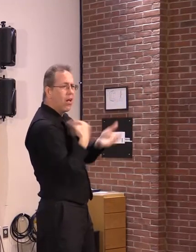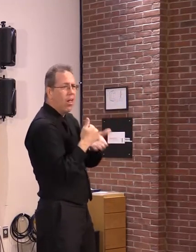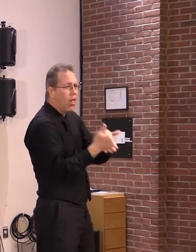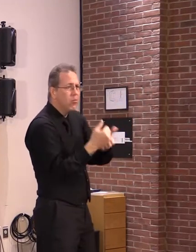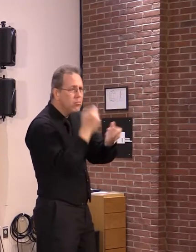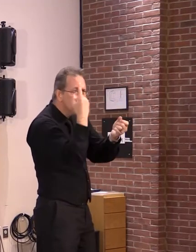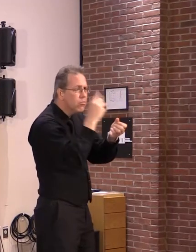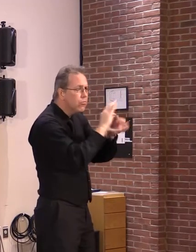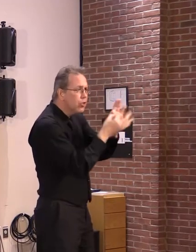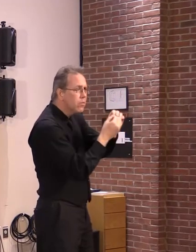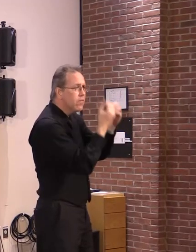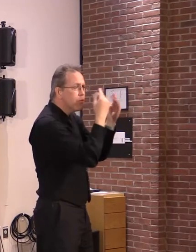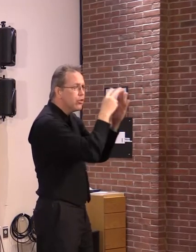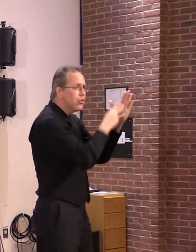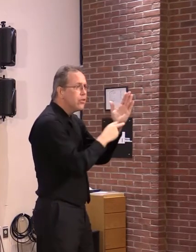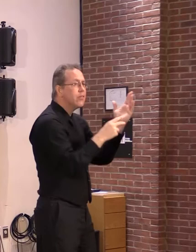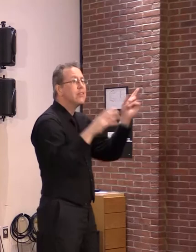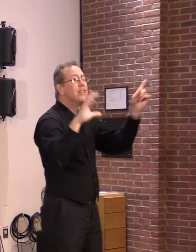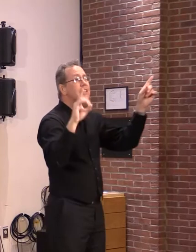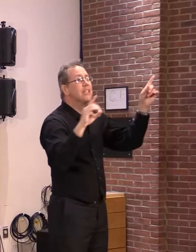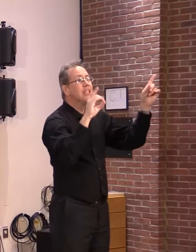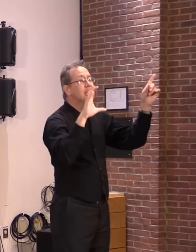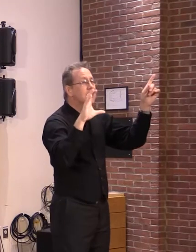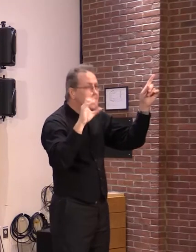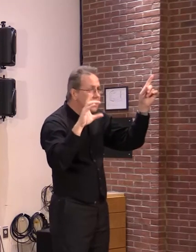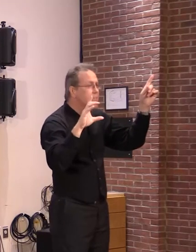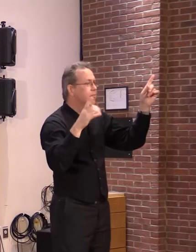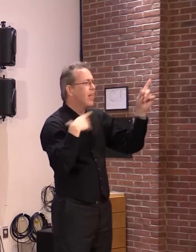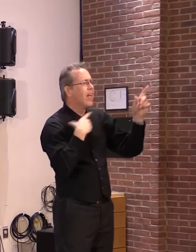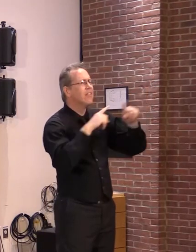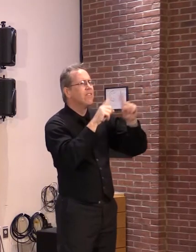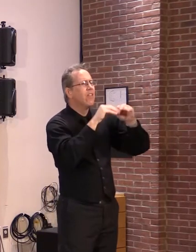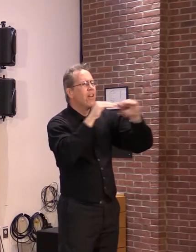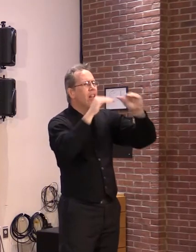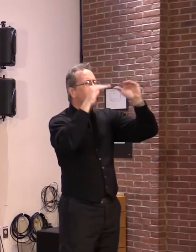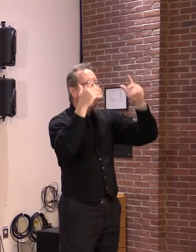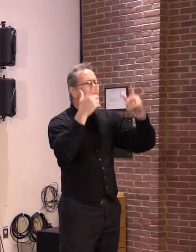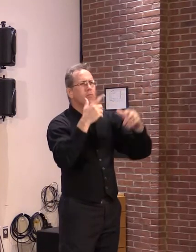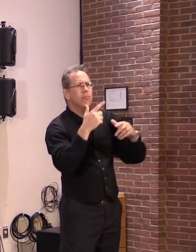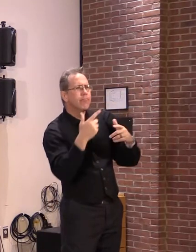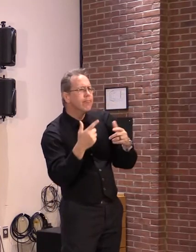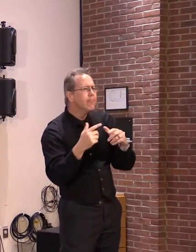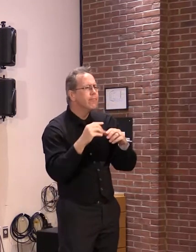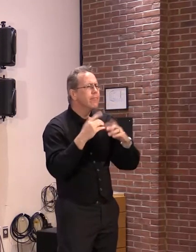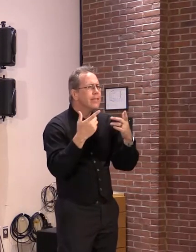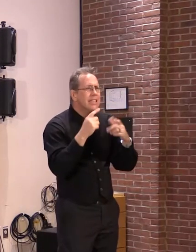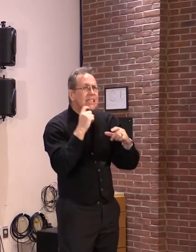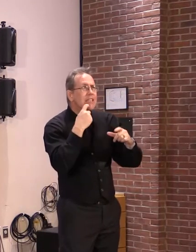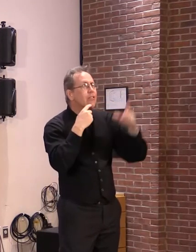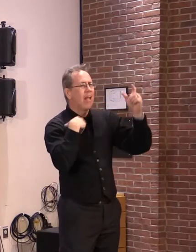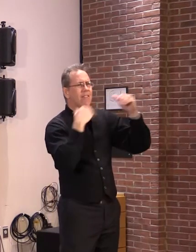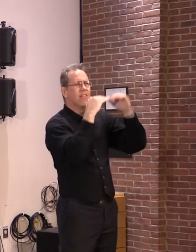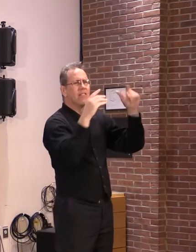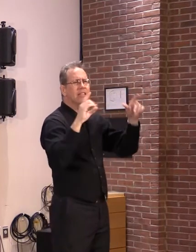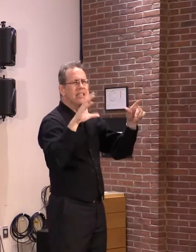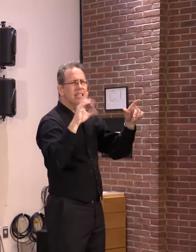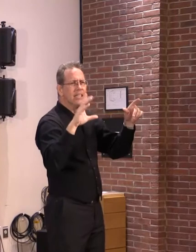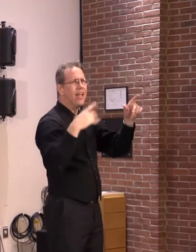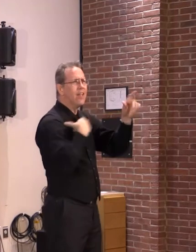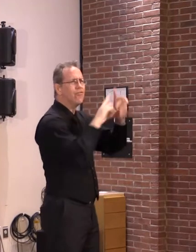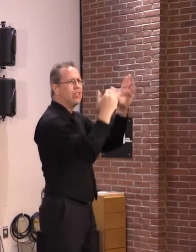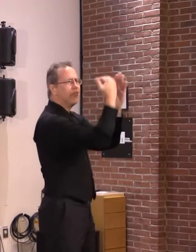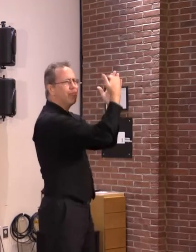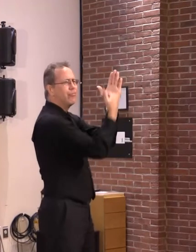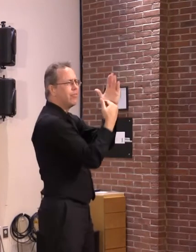map and community level concept is still one that's alive and well and that is